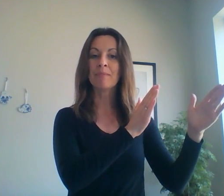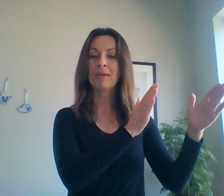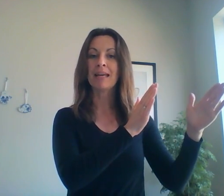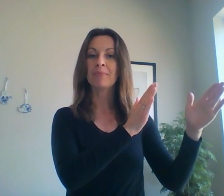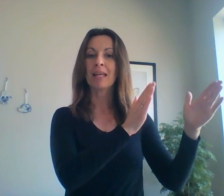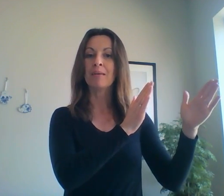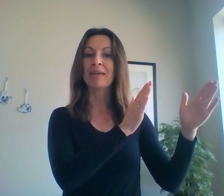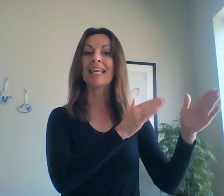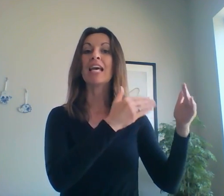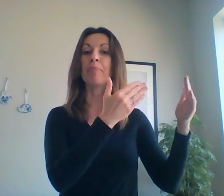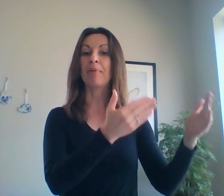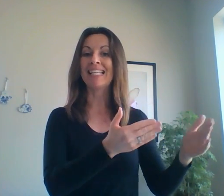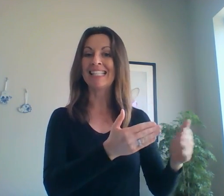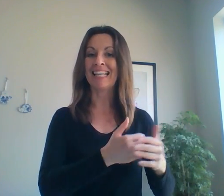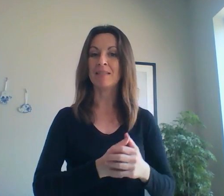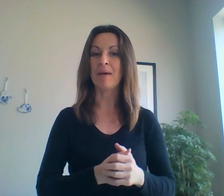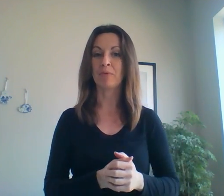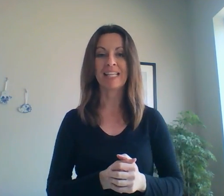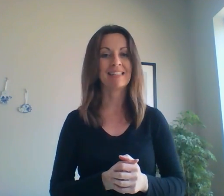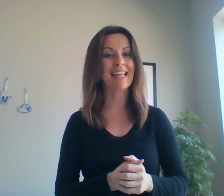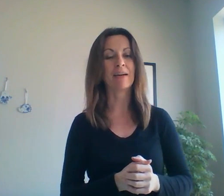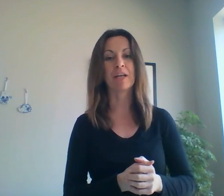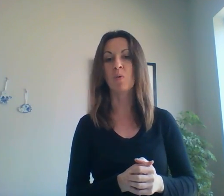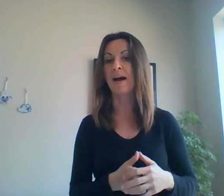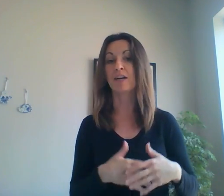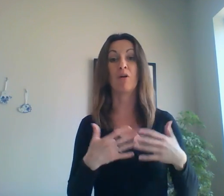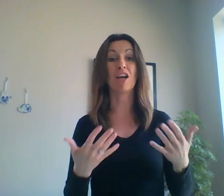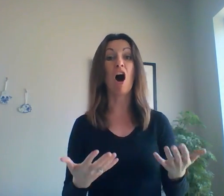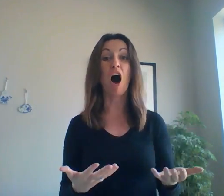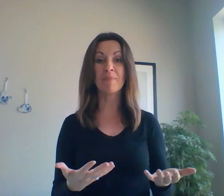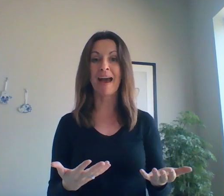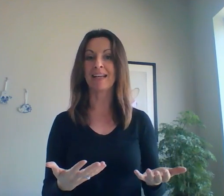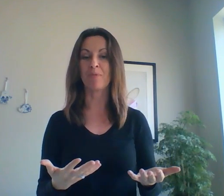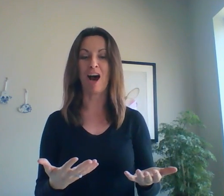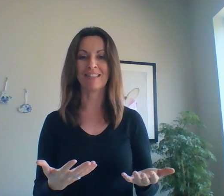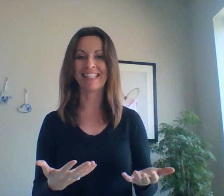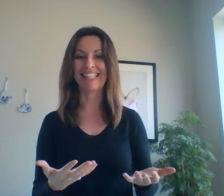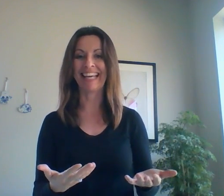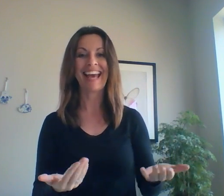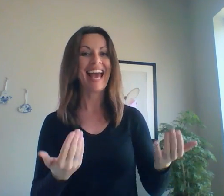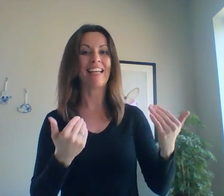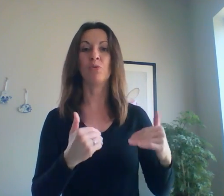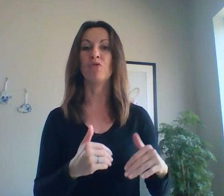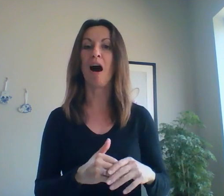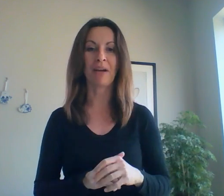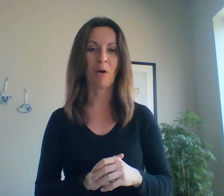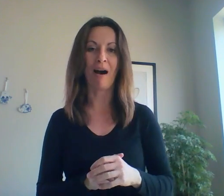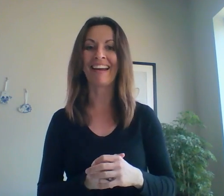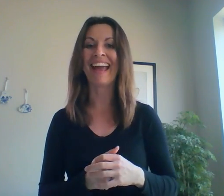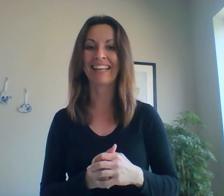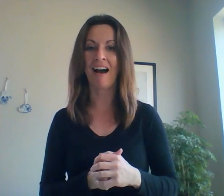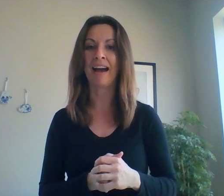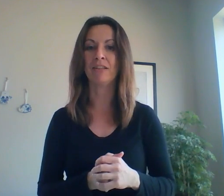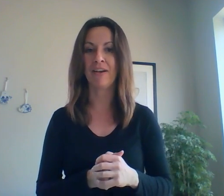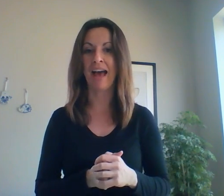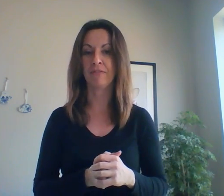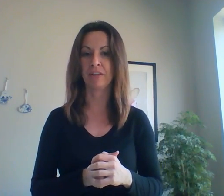being implicit memories that require only automatic processing and do not require any kind of effort.